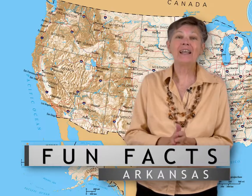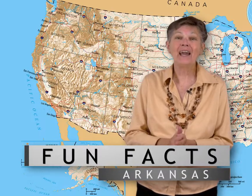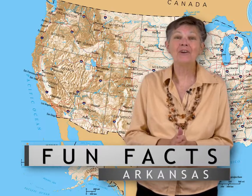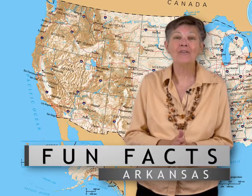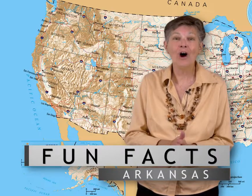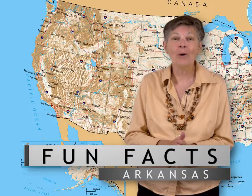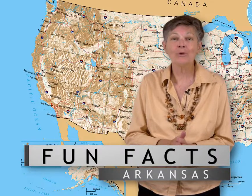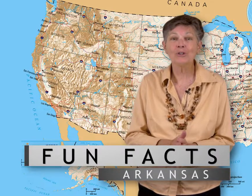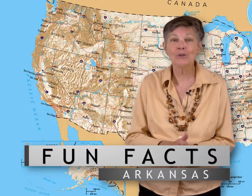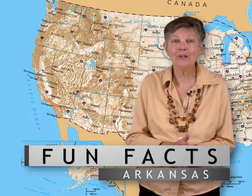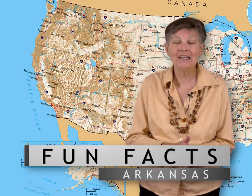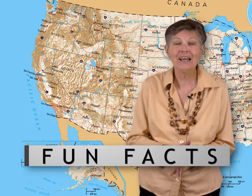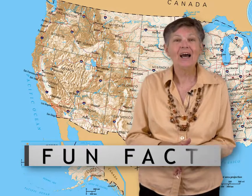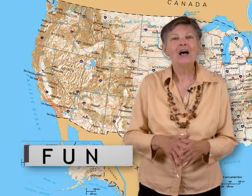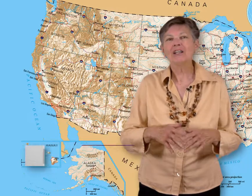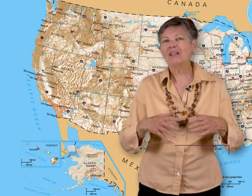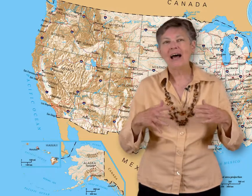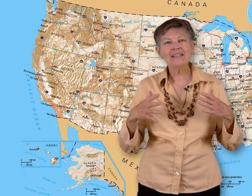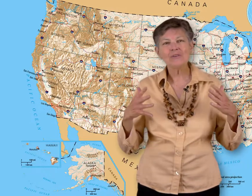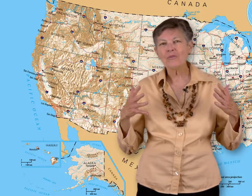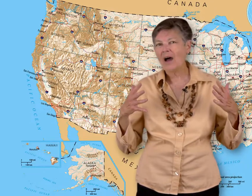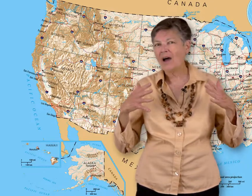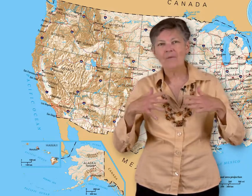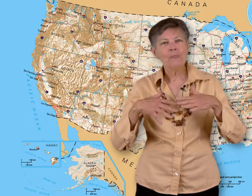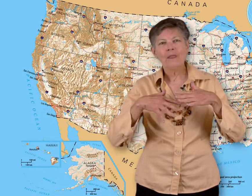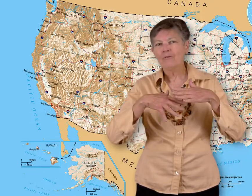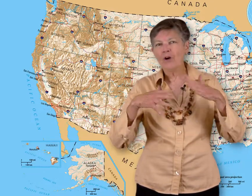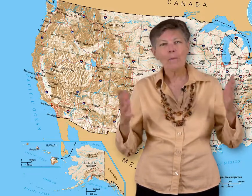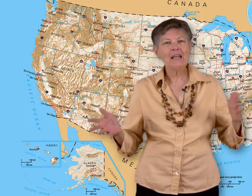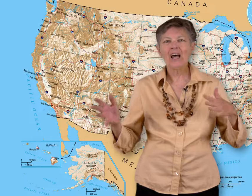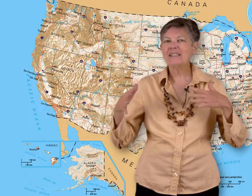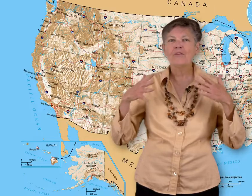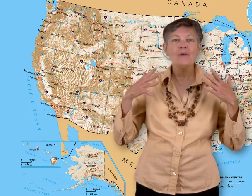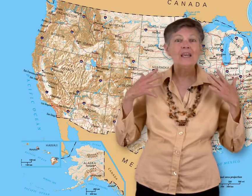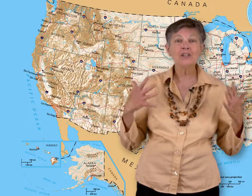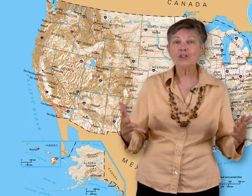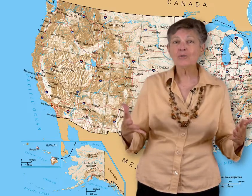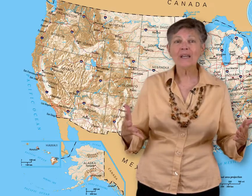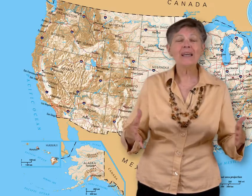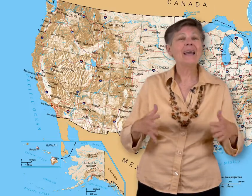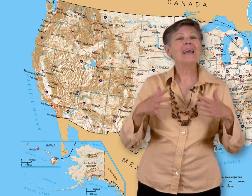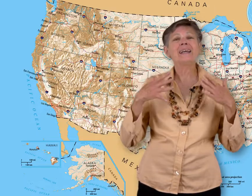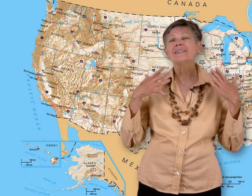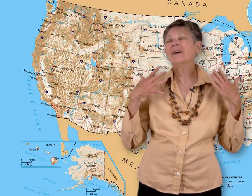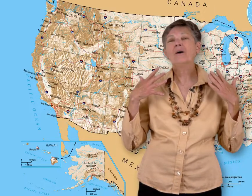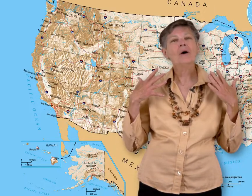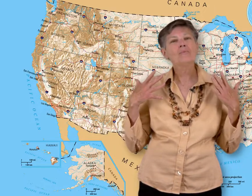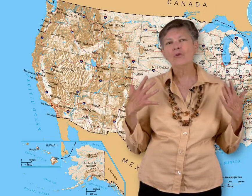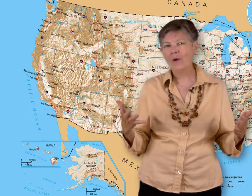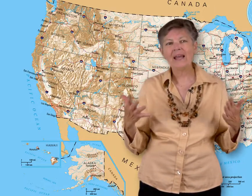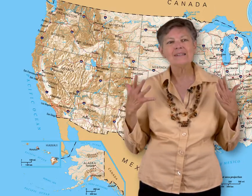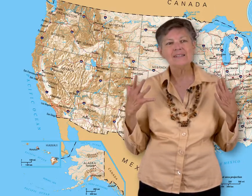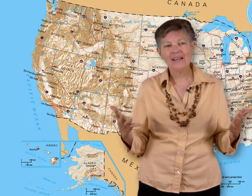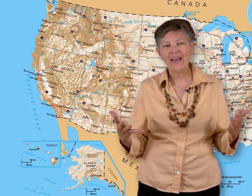Land of Opportunity. Lots of farming, lots of industry, it's a great state.